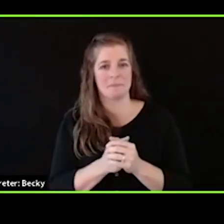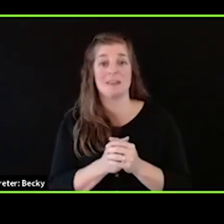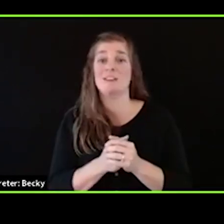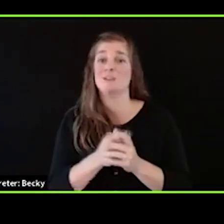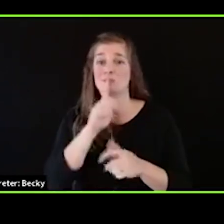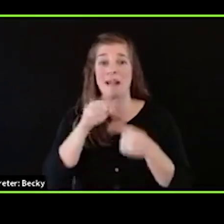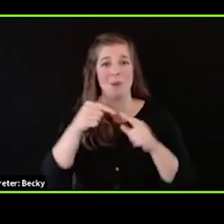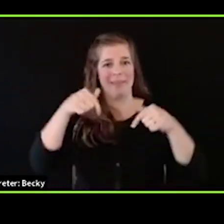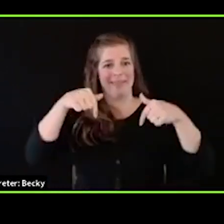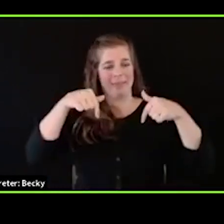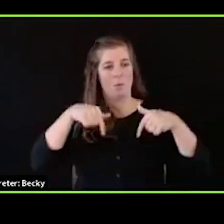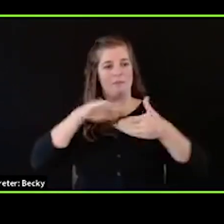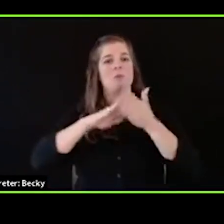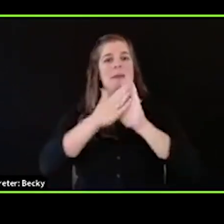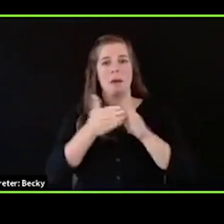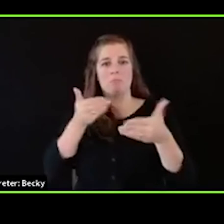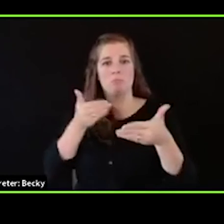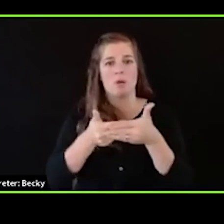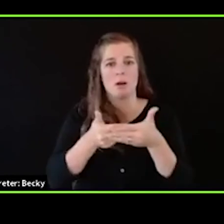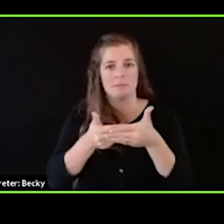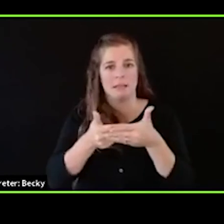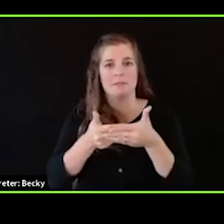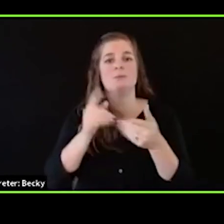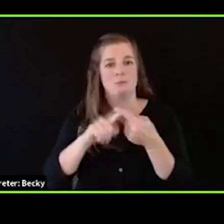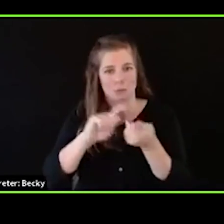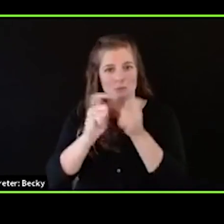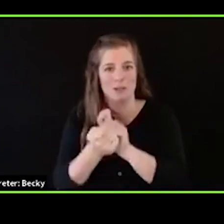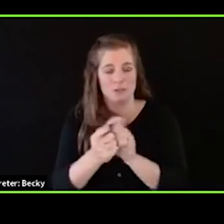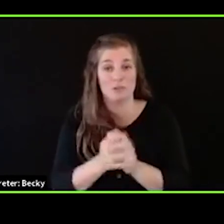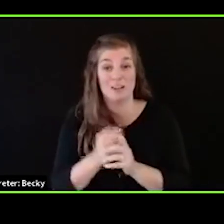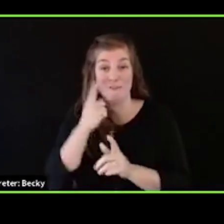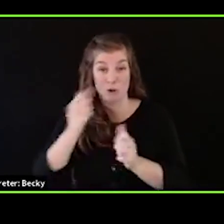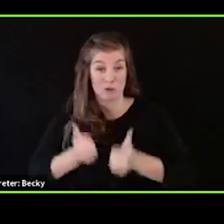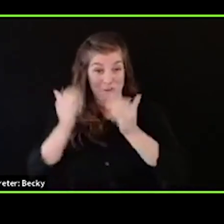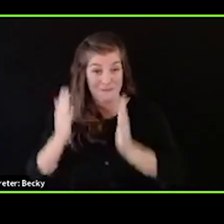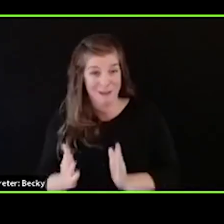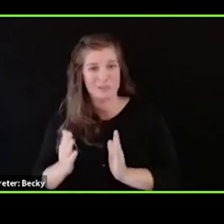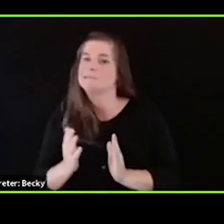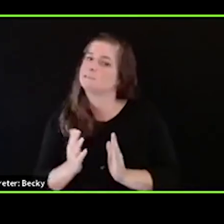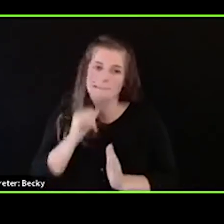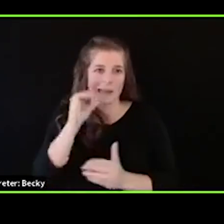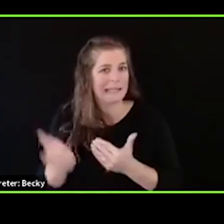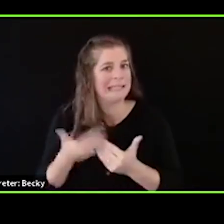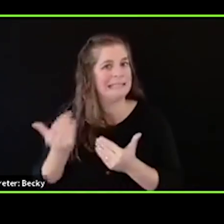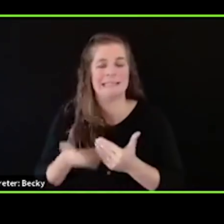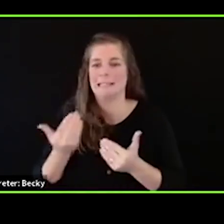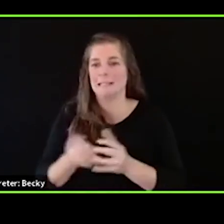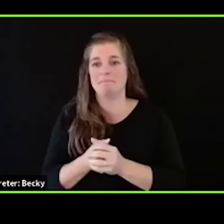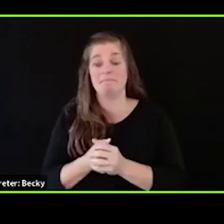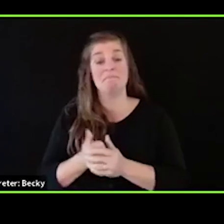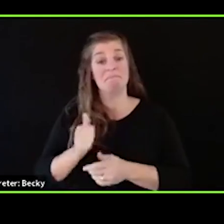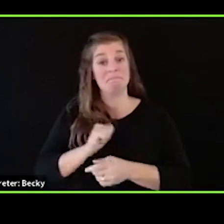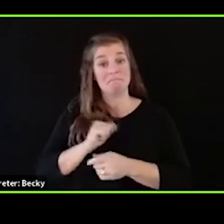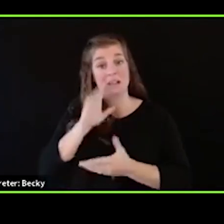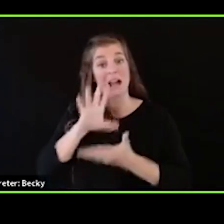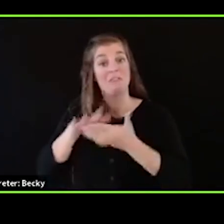us to get proximate. For survivors out there, this is not an easy task, you know. But I myself have learned some of the most